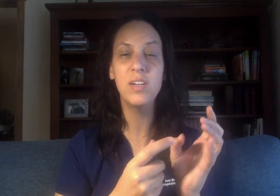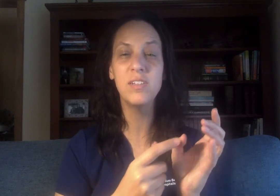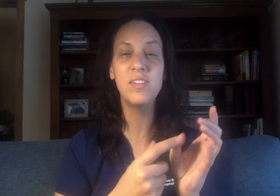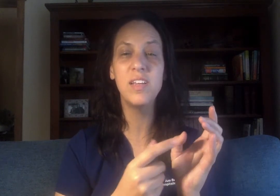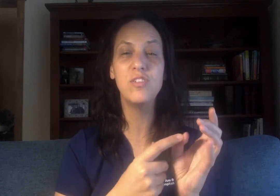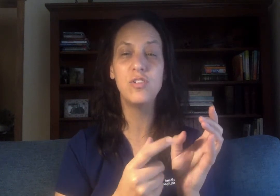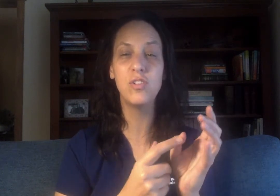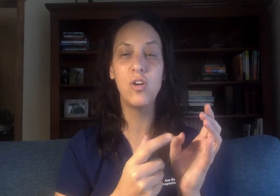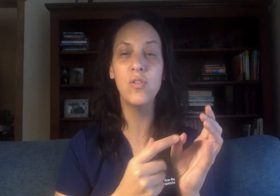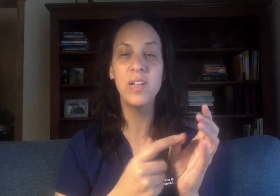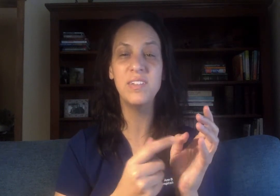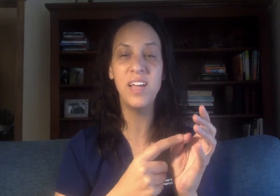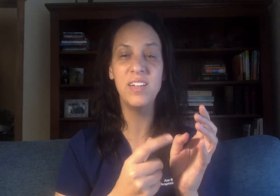it's so intense.